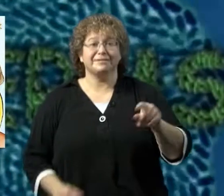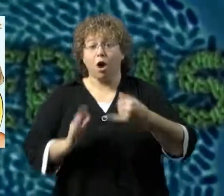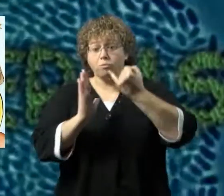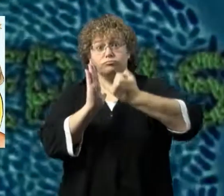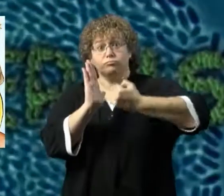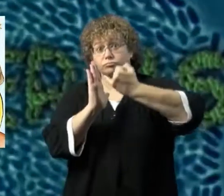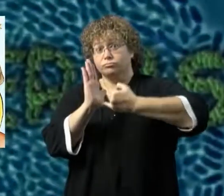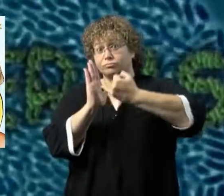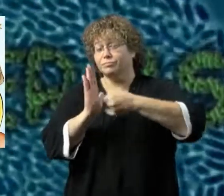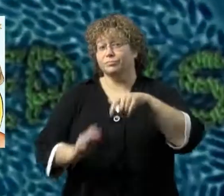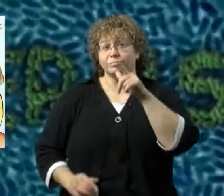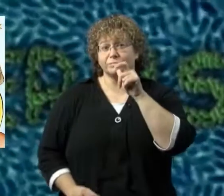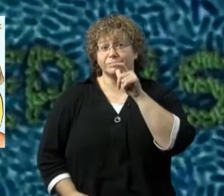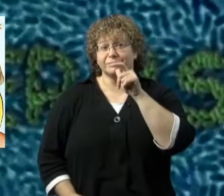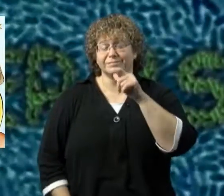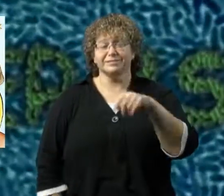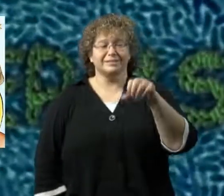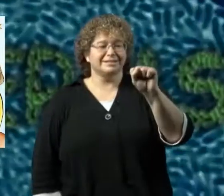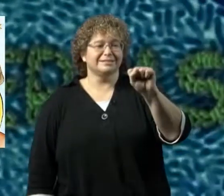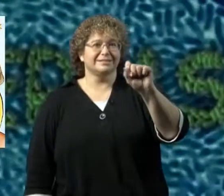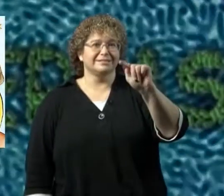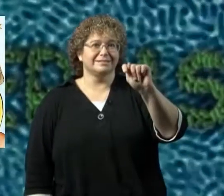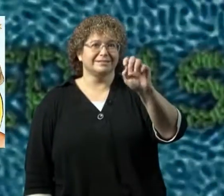illustrated by Steven Bjortman